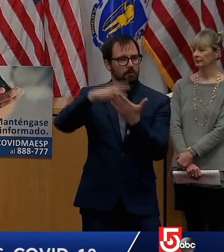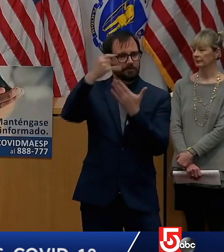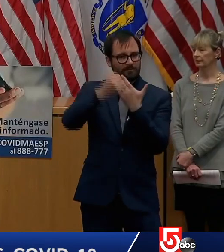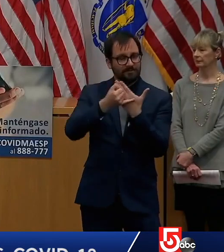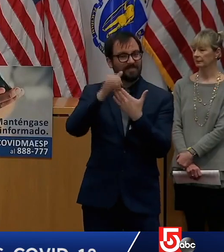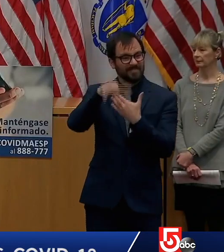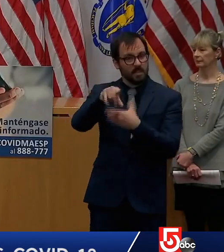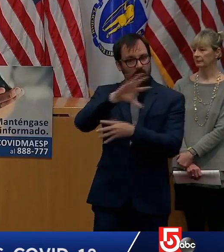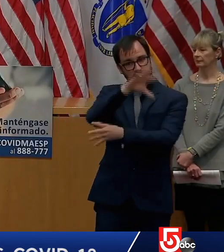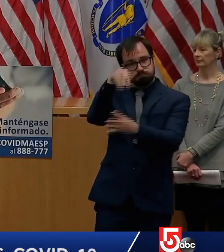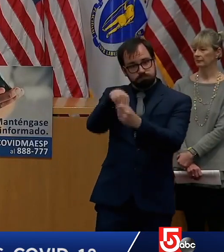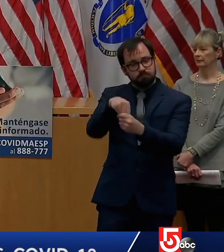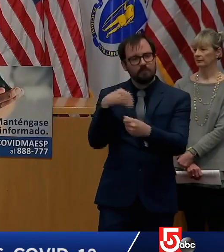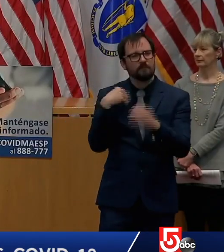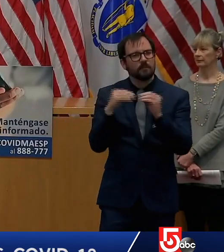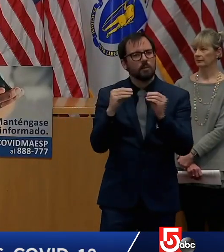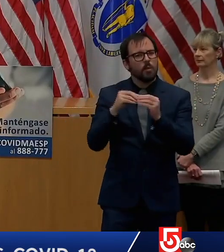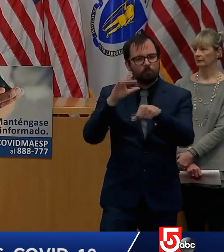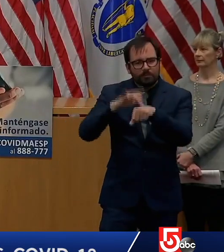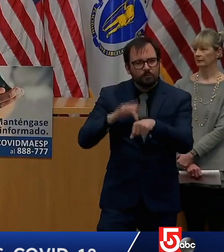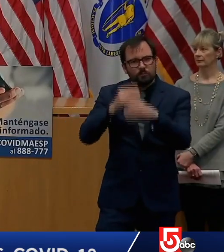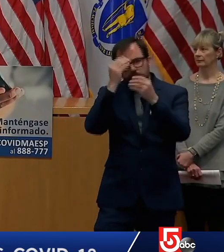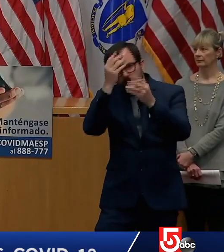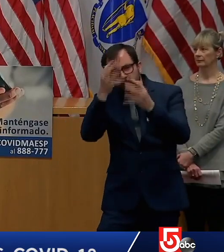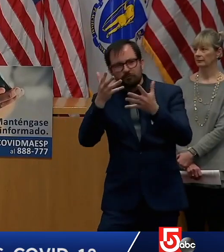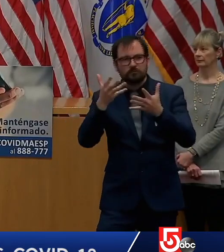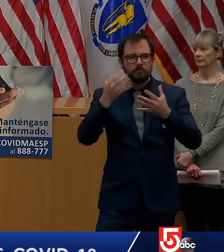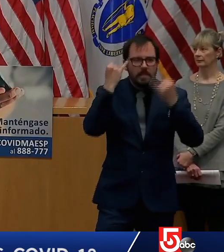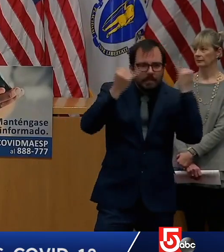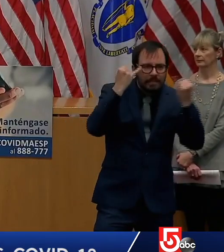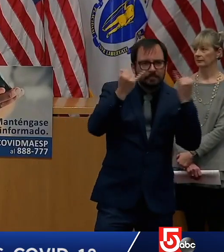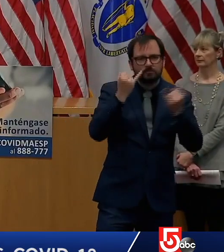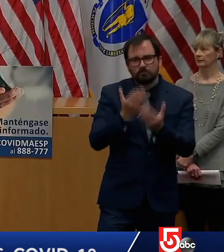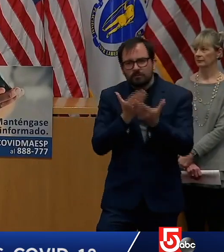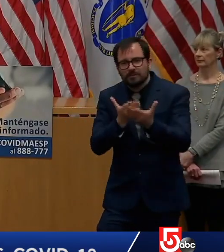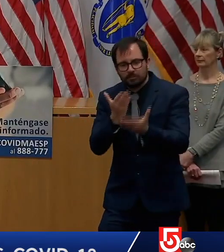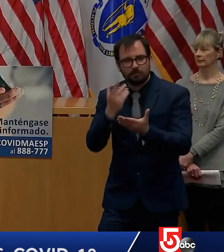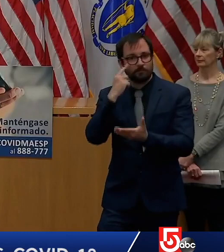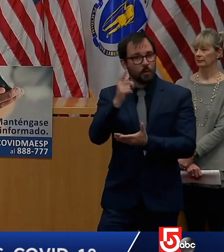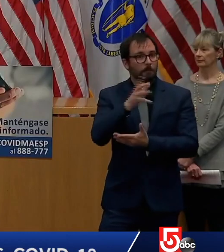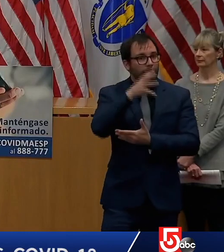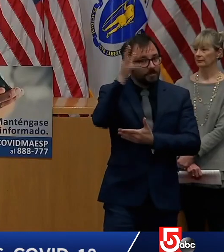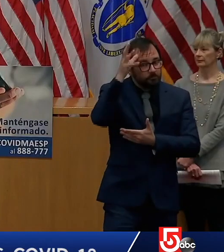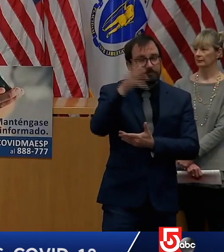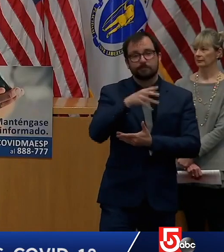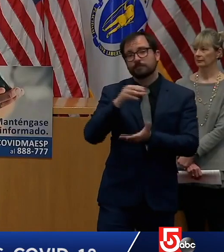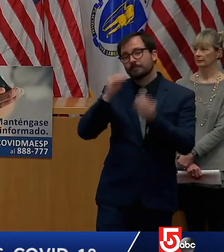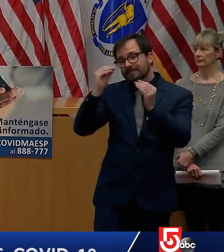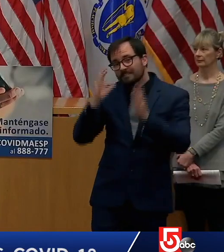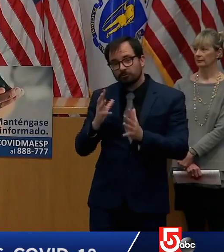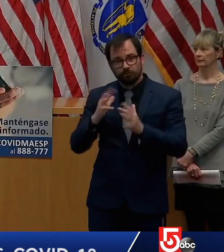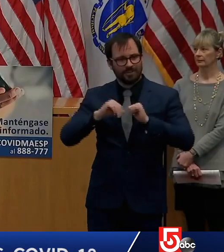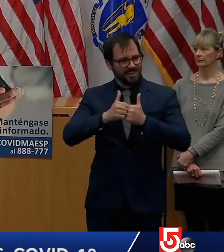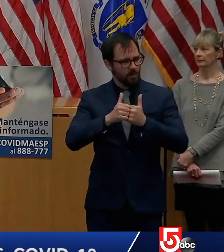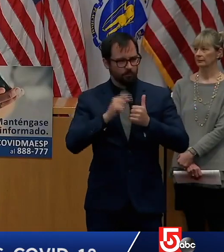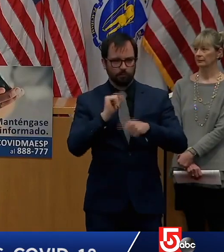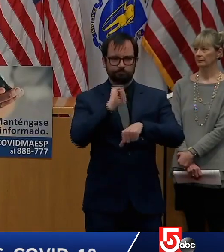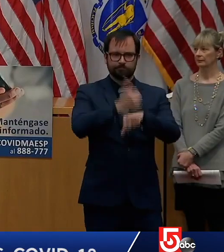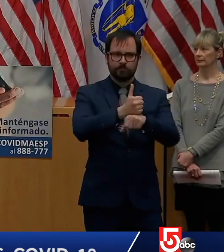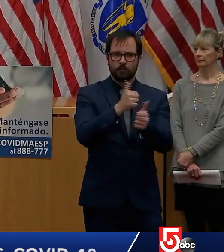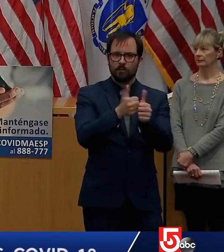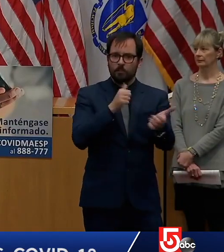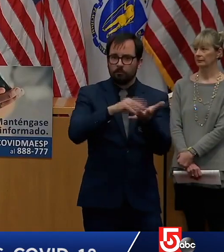will also launch an advisory group comprised of school officials students parents and business leaders to work on creating more